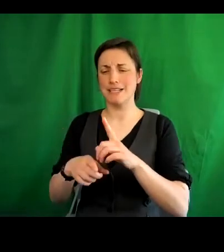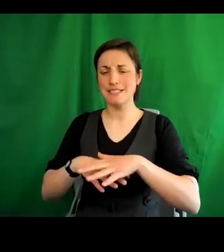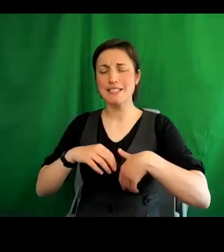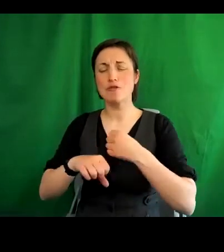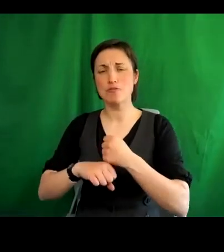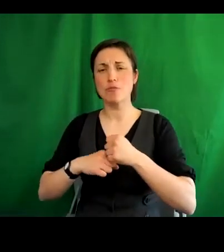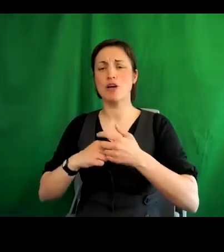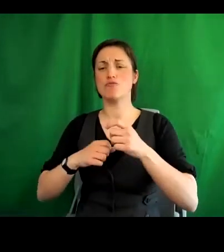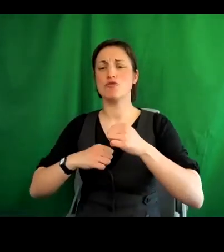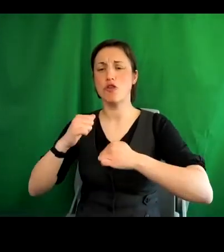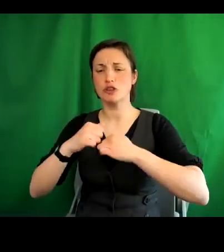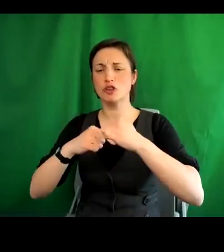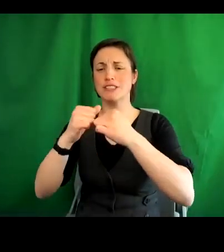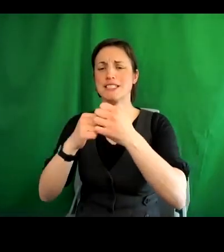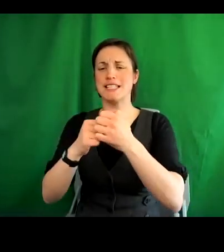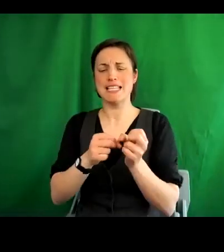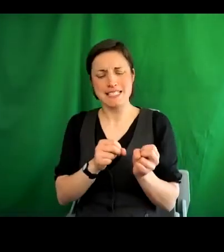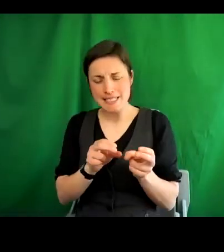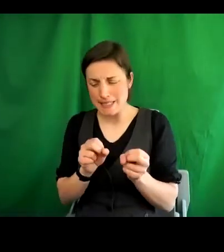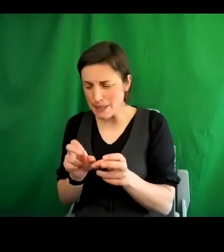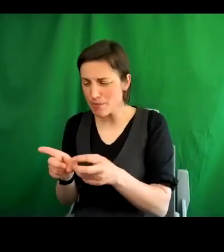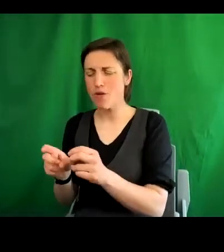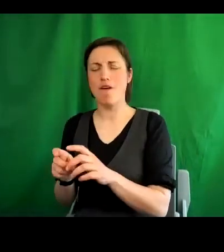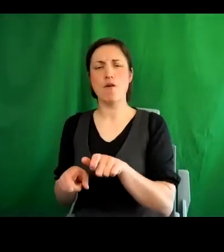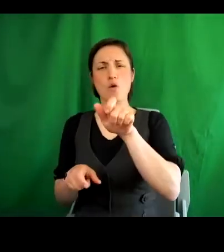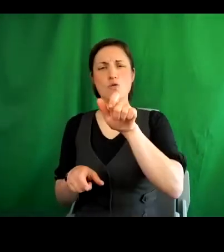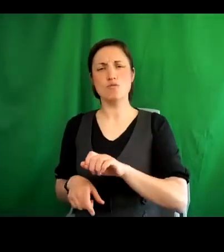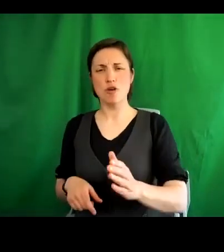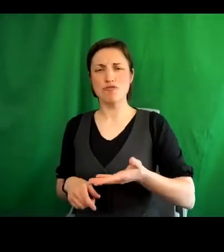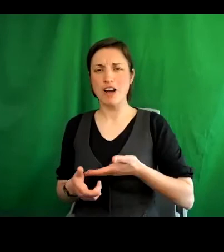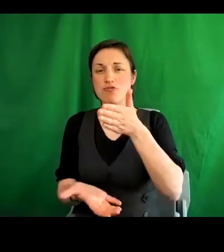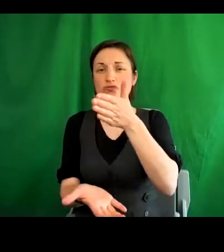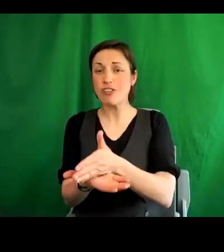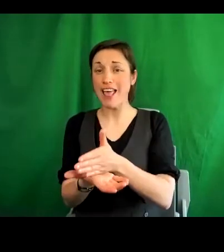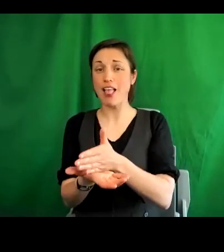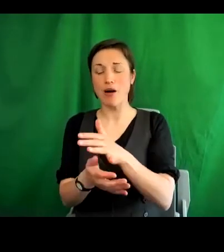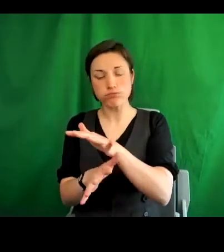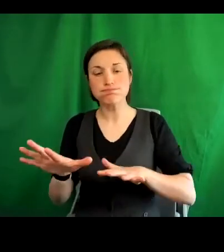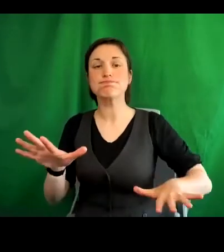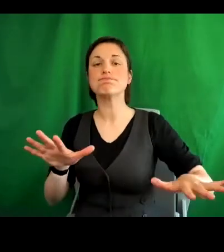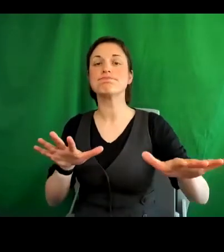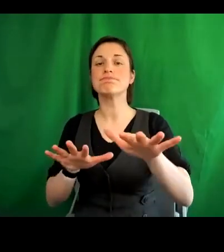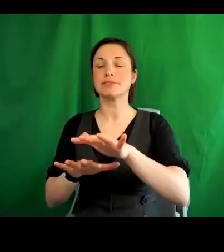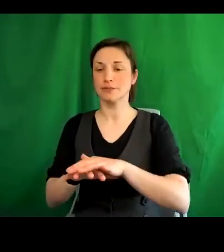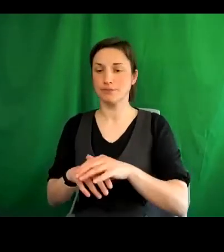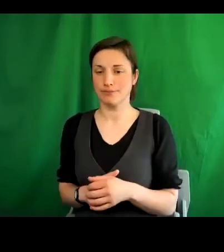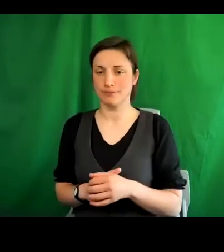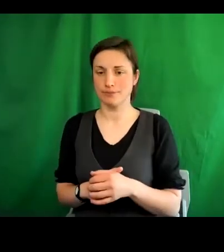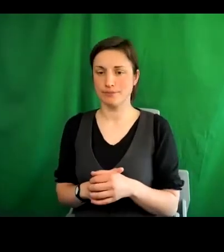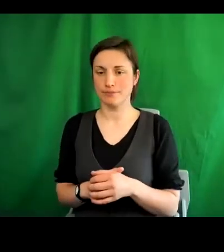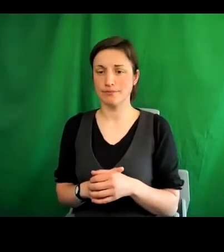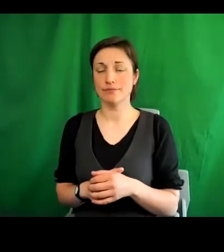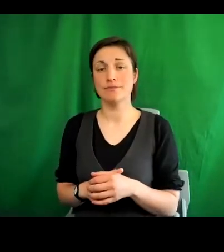make human rights real at a local level. Now as you may know the policy frameworks for human rights are set at international